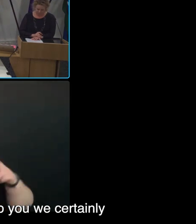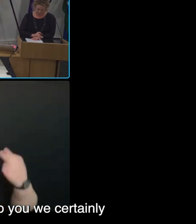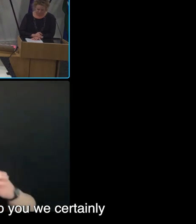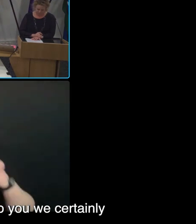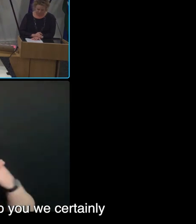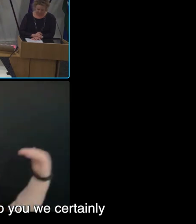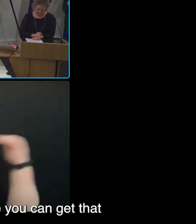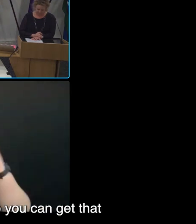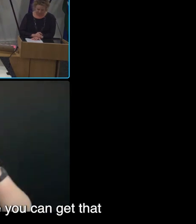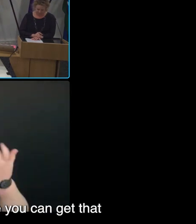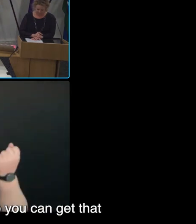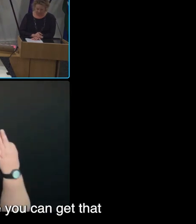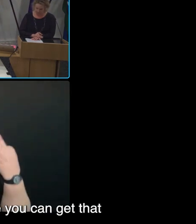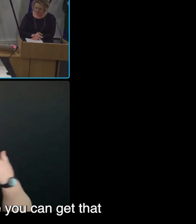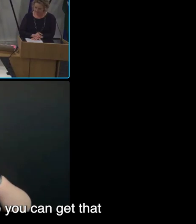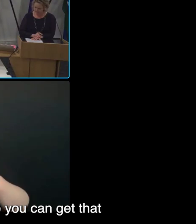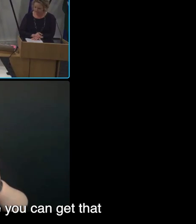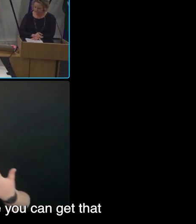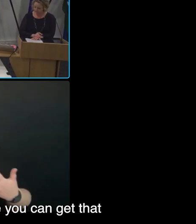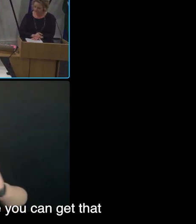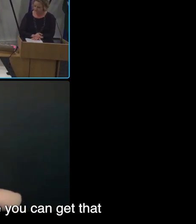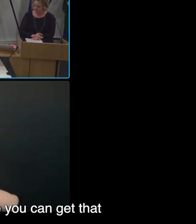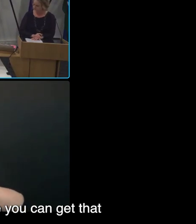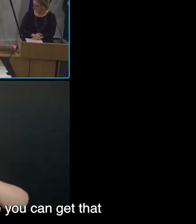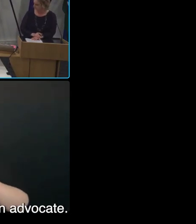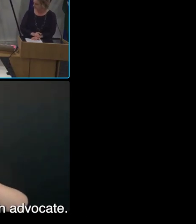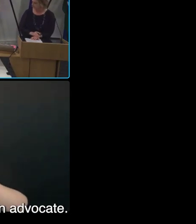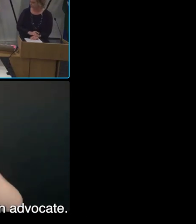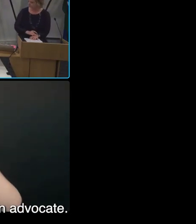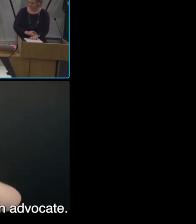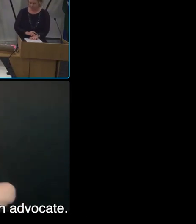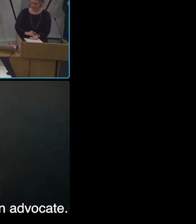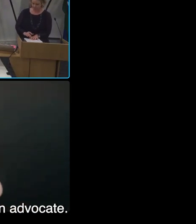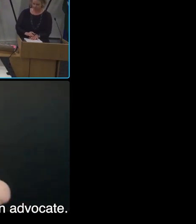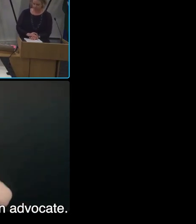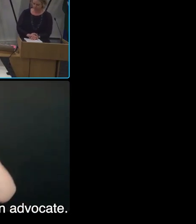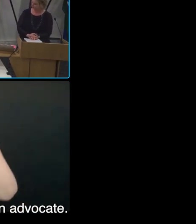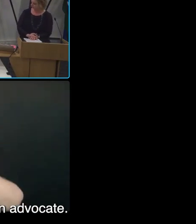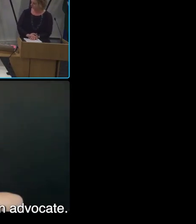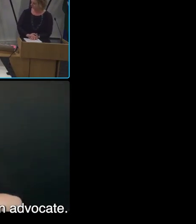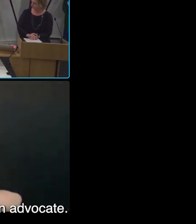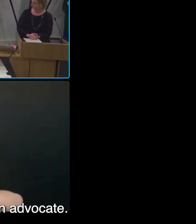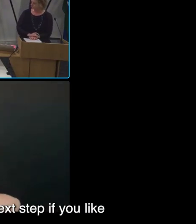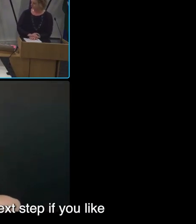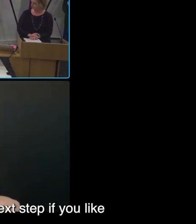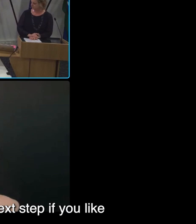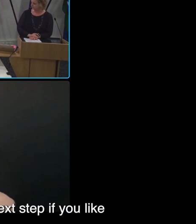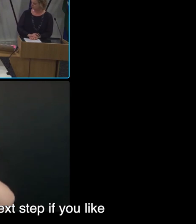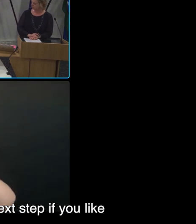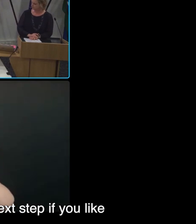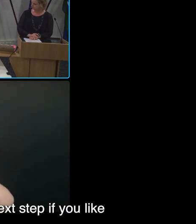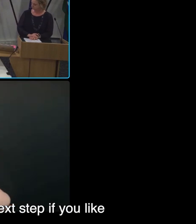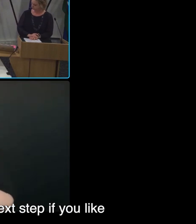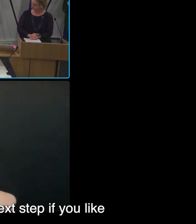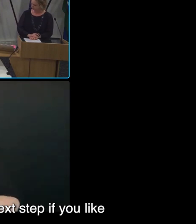to help you, we certainly have an advocacy program where you can get that additional support through an advocate. Having said that,